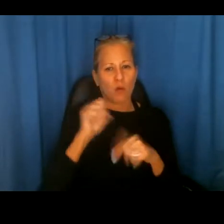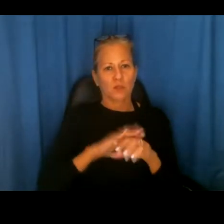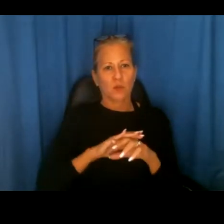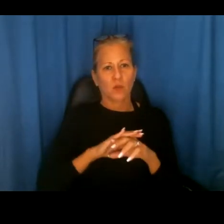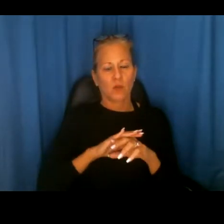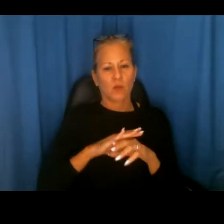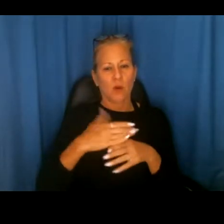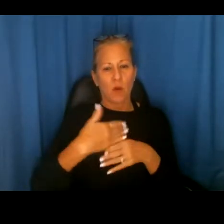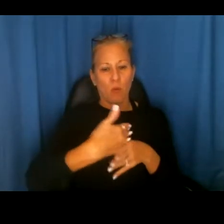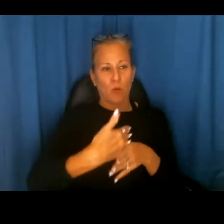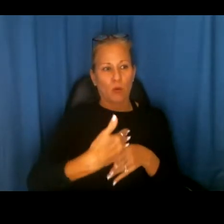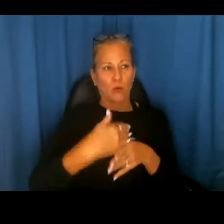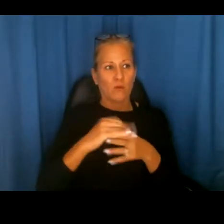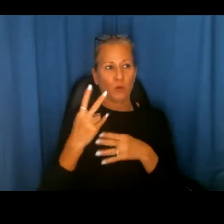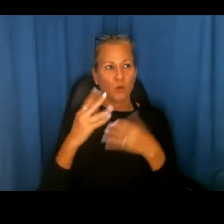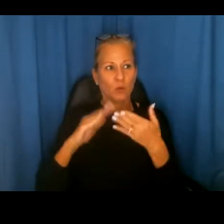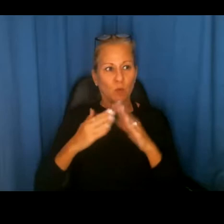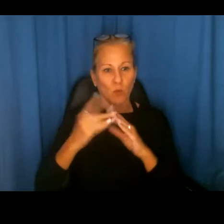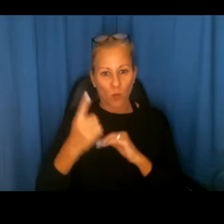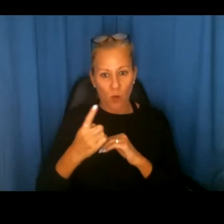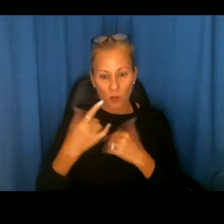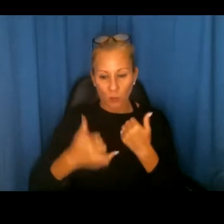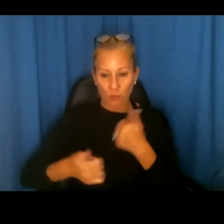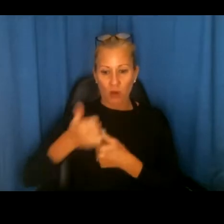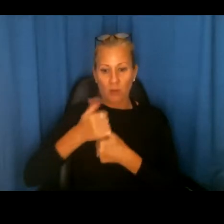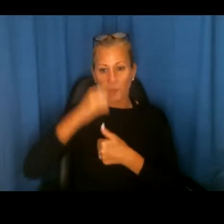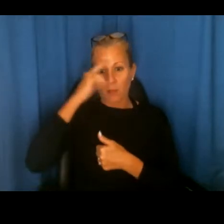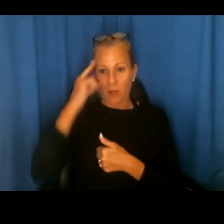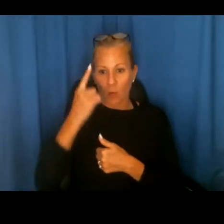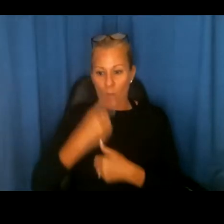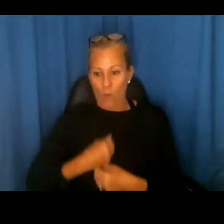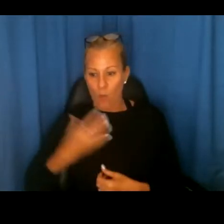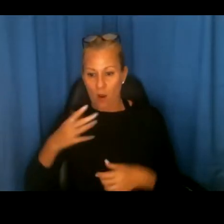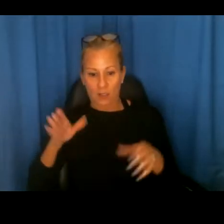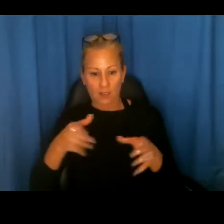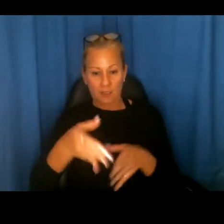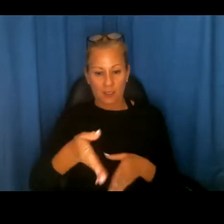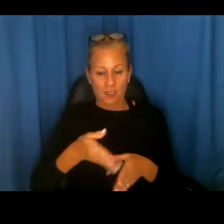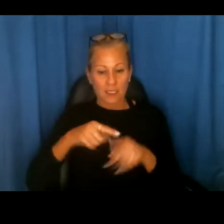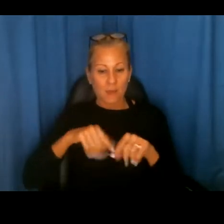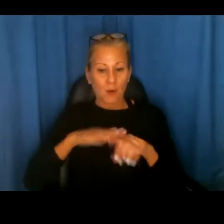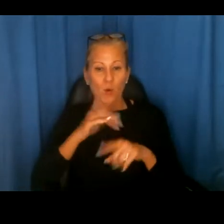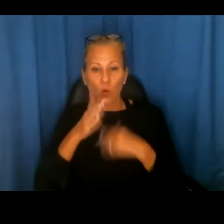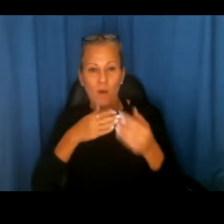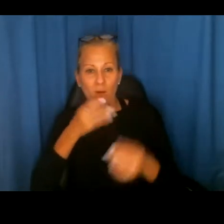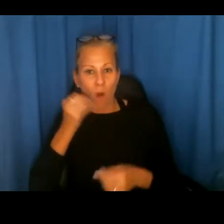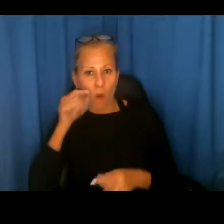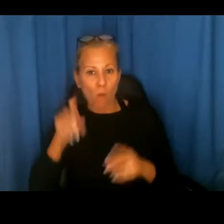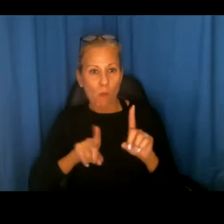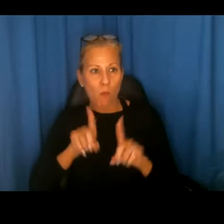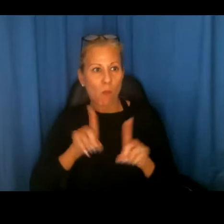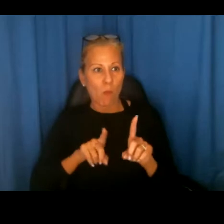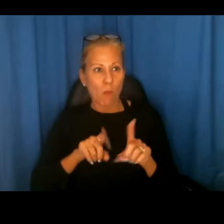communities, uh, one predominantly black, one predominantly white. And depending on the spouse who was home, the cops,